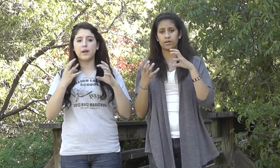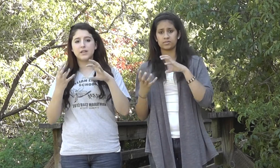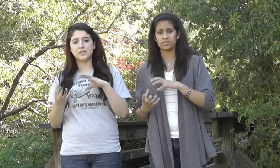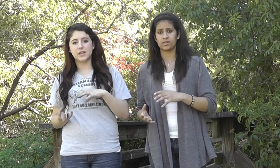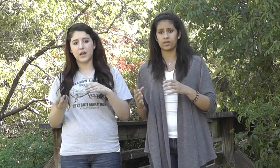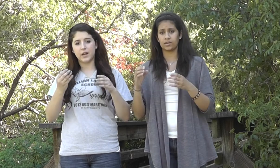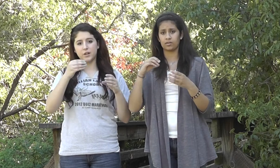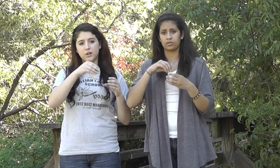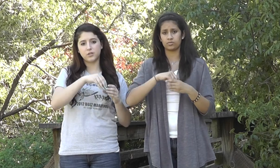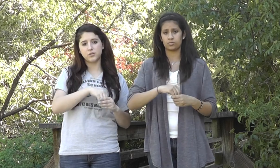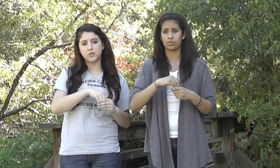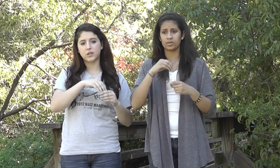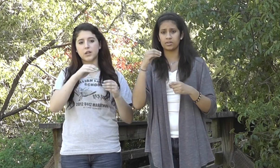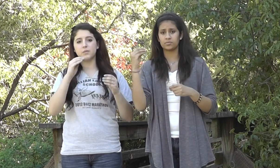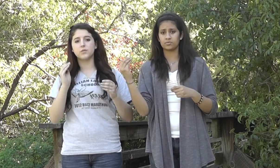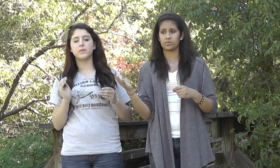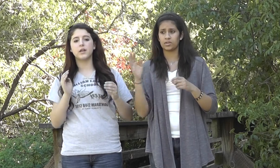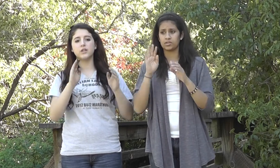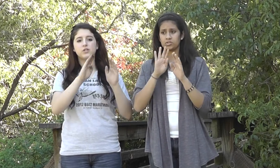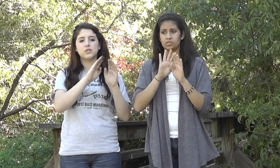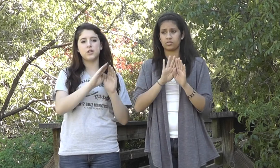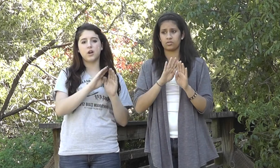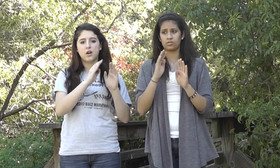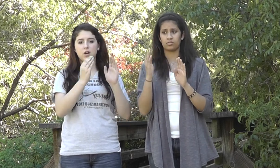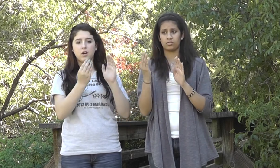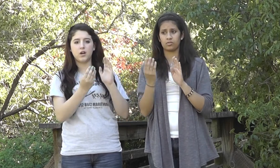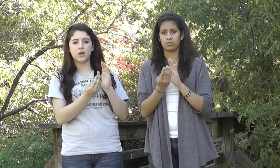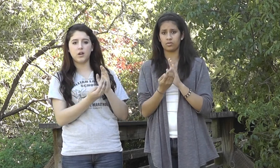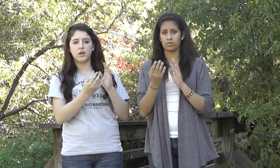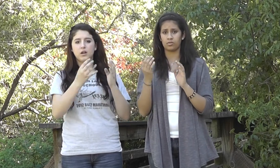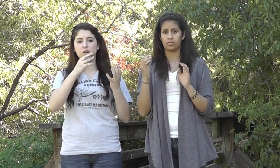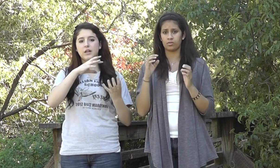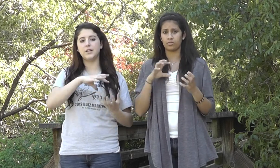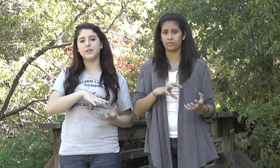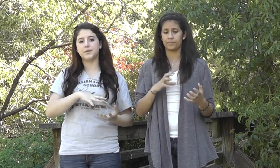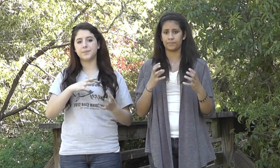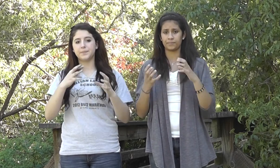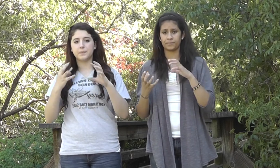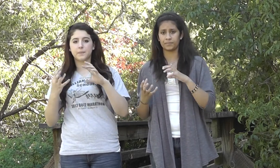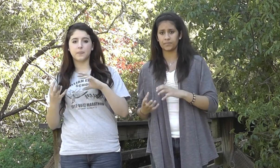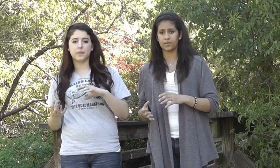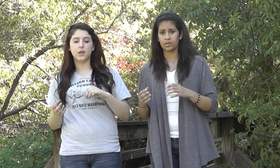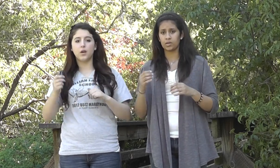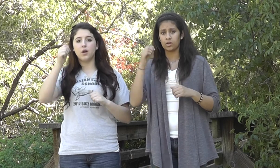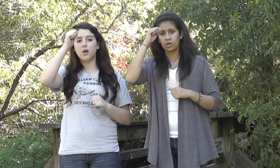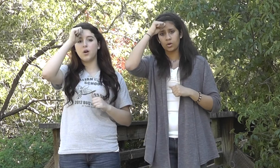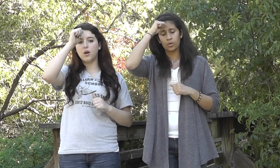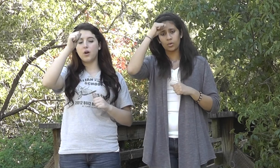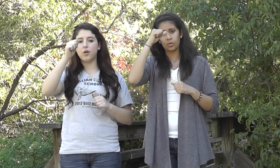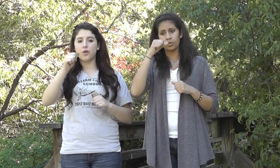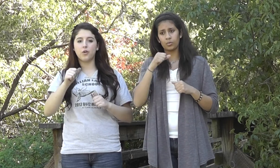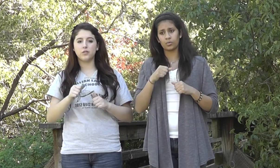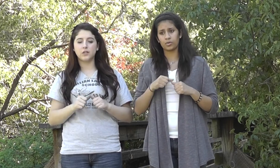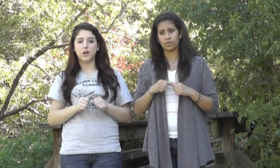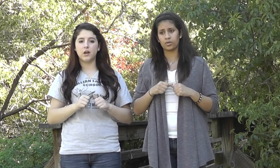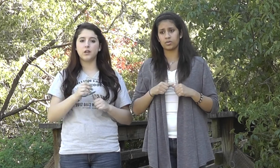outside our door keeps raging on Hold on